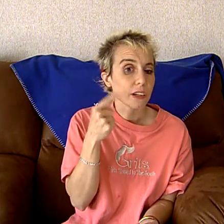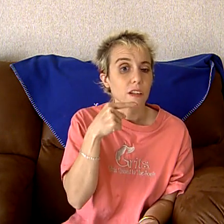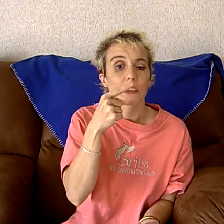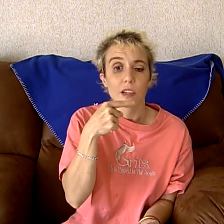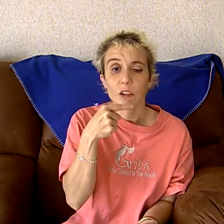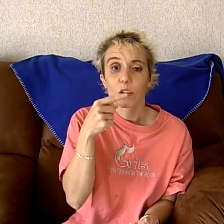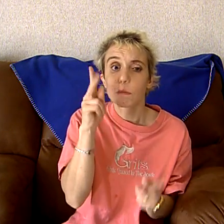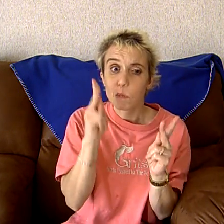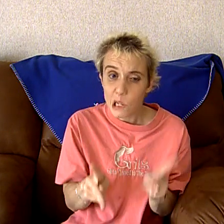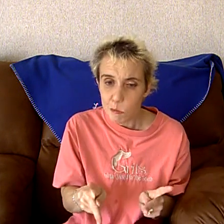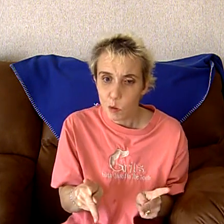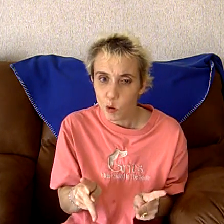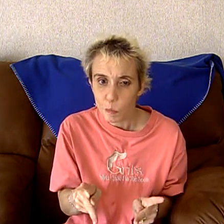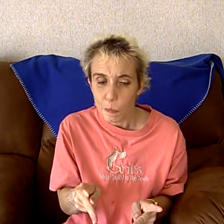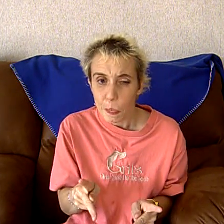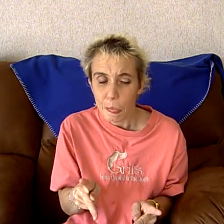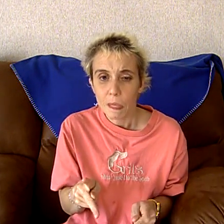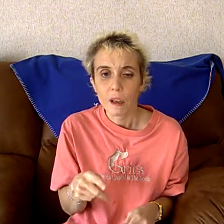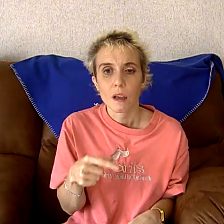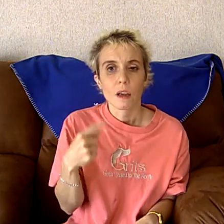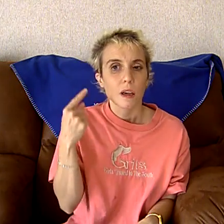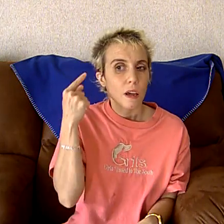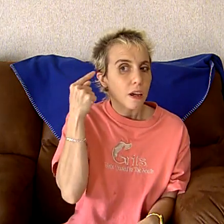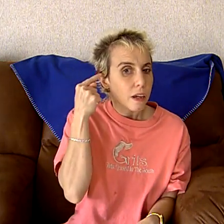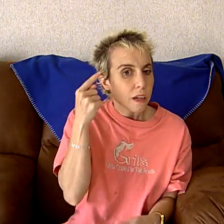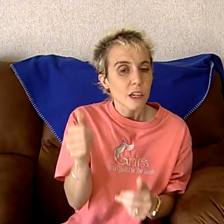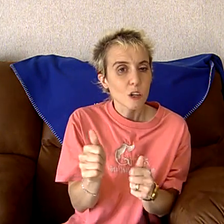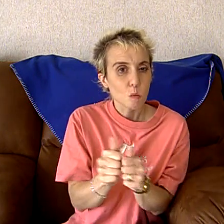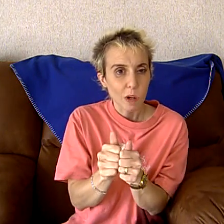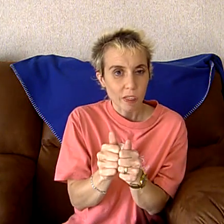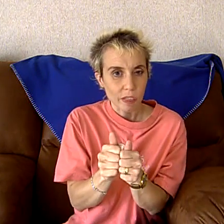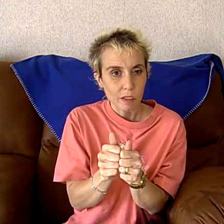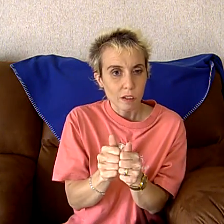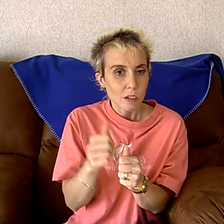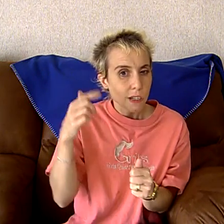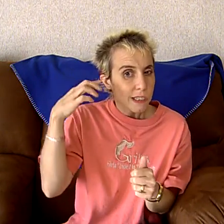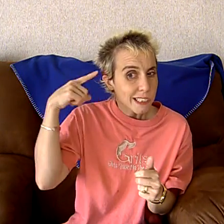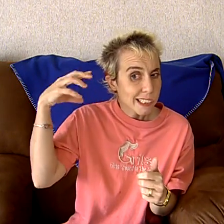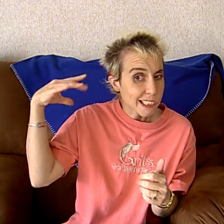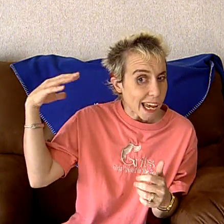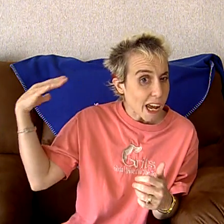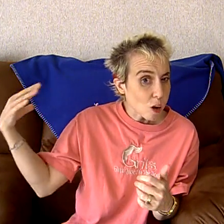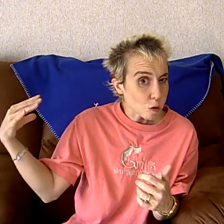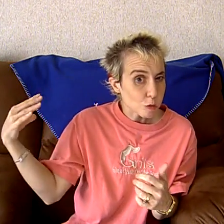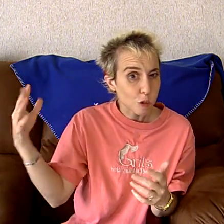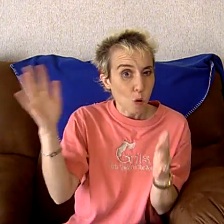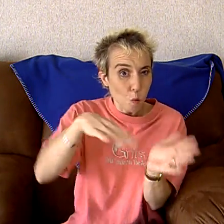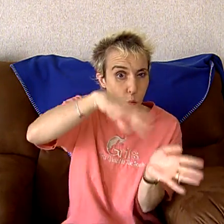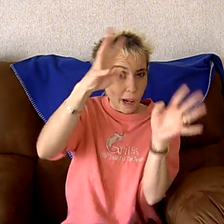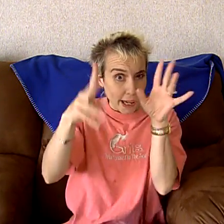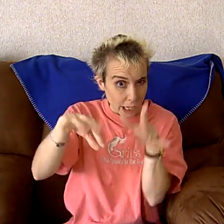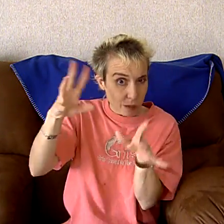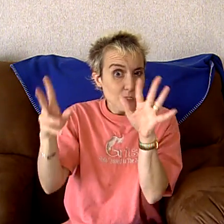people hear with sound waves.